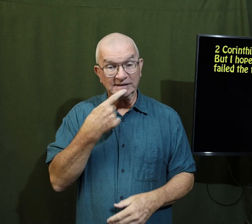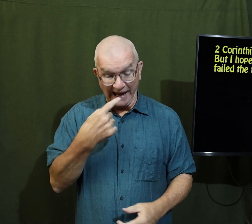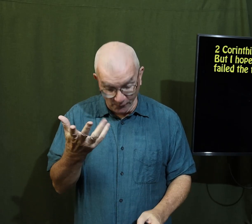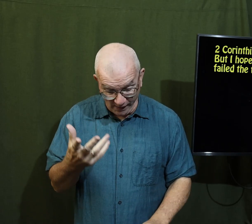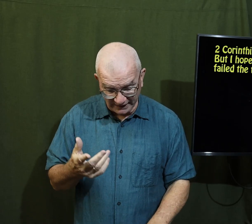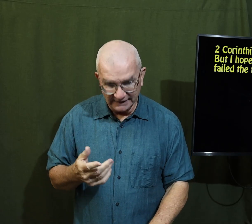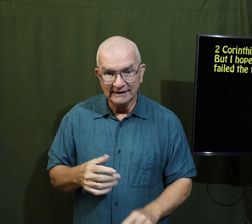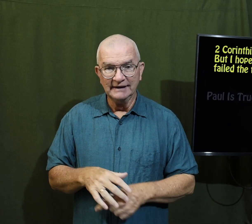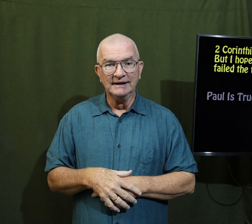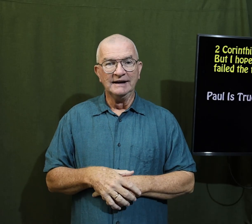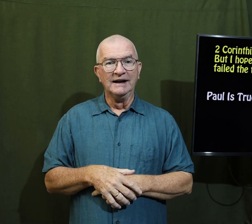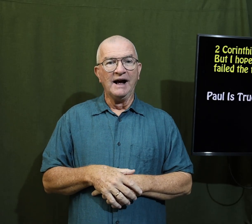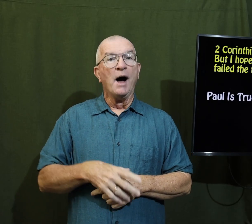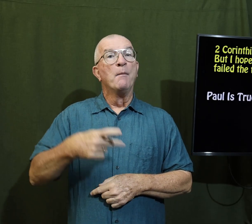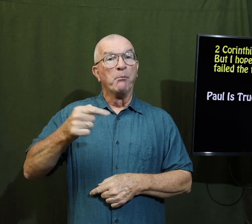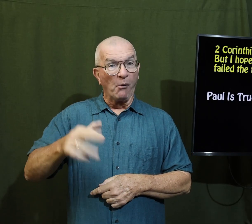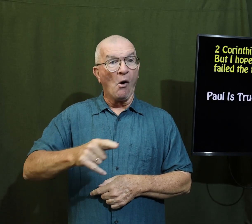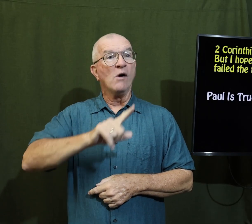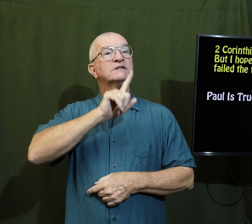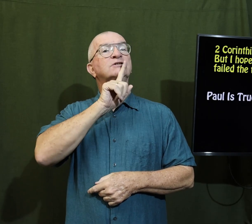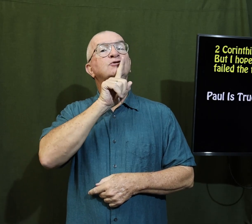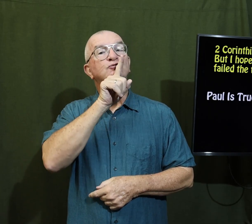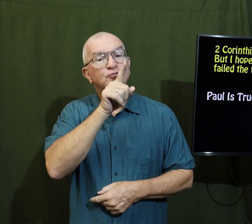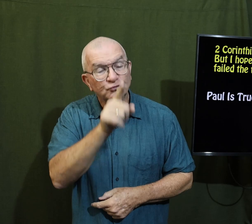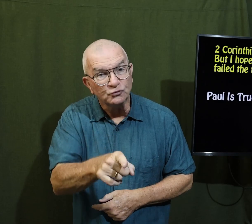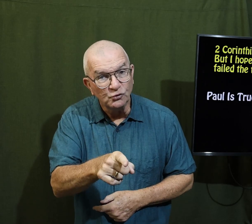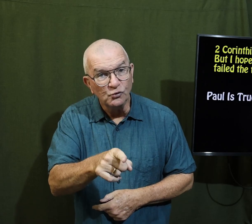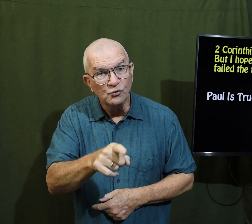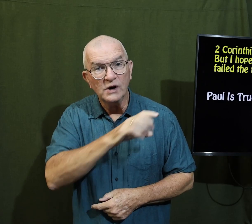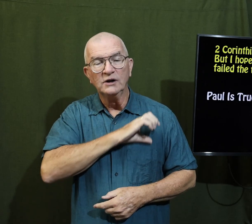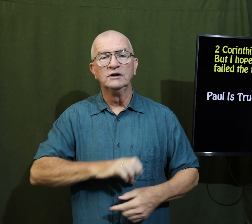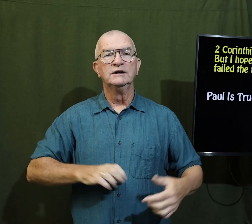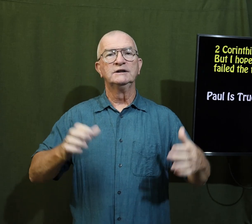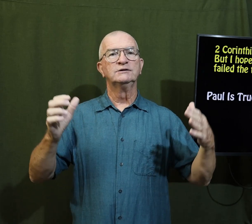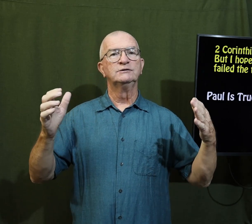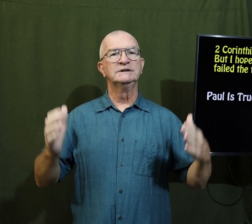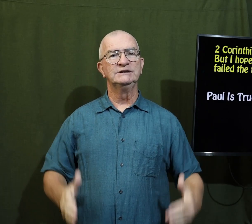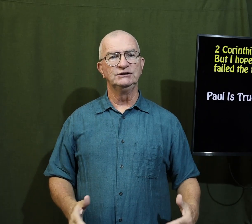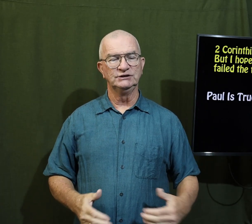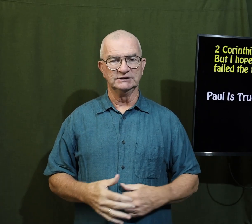Paul is saying what Paul is a true Christian and